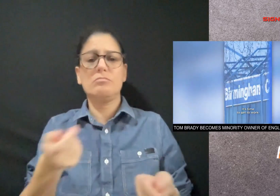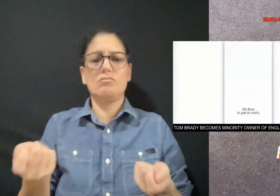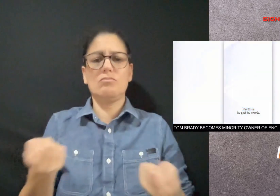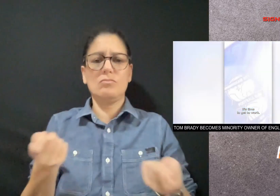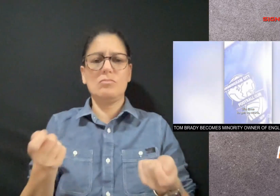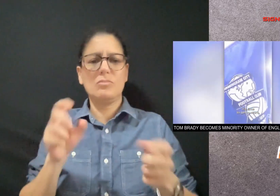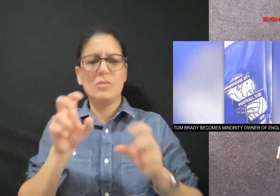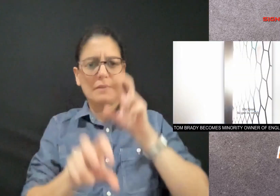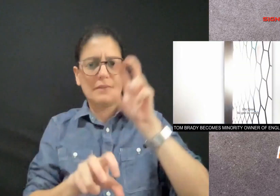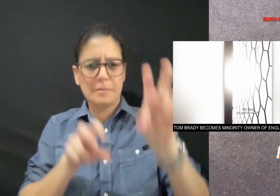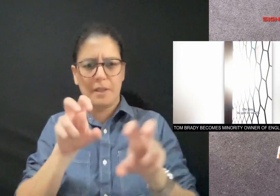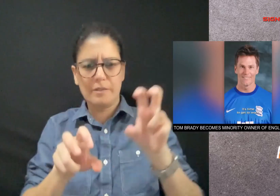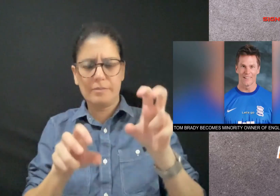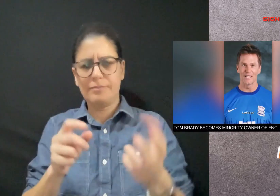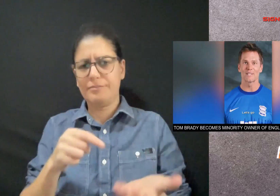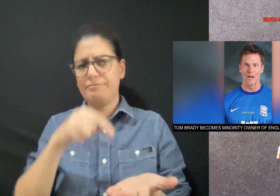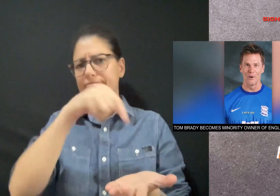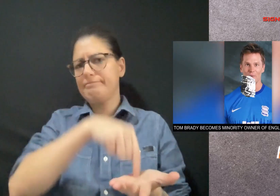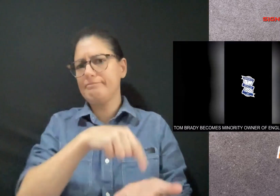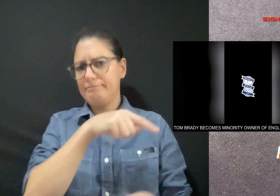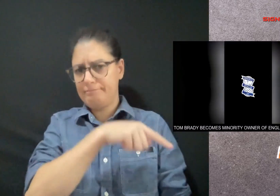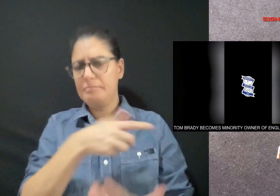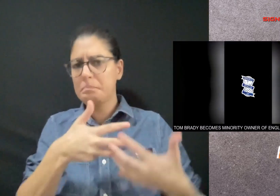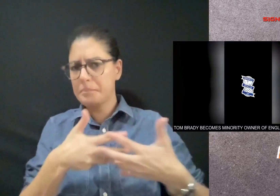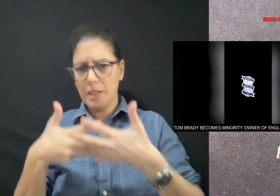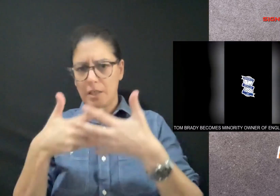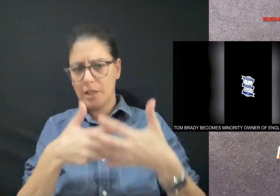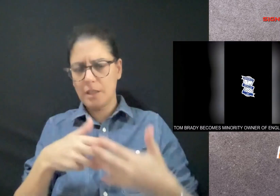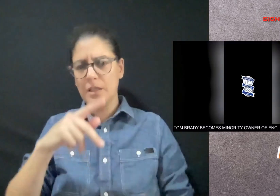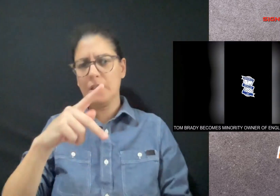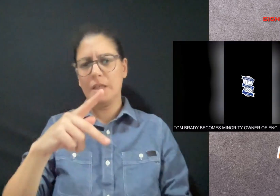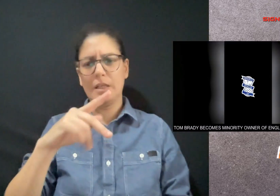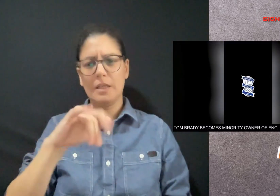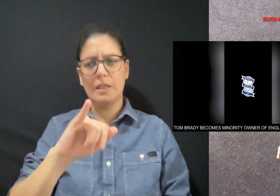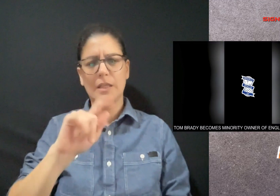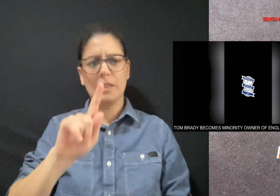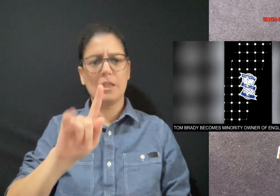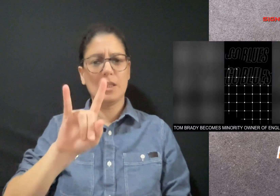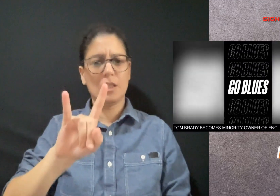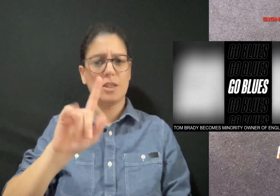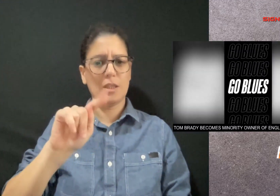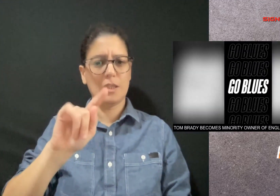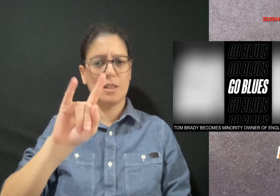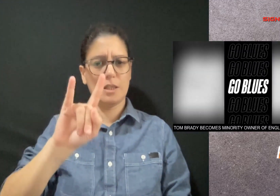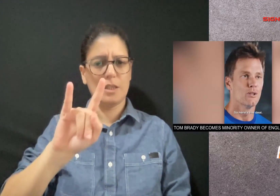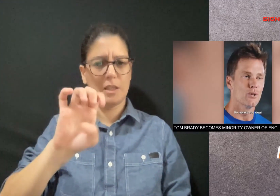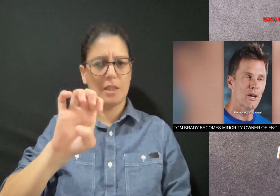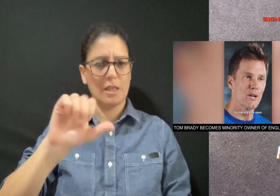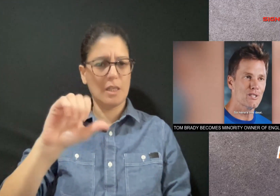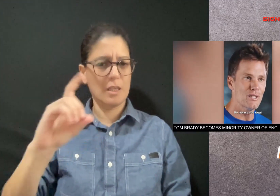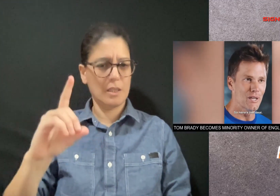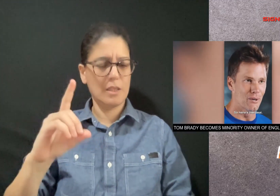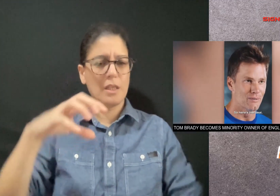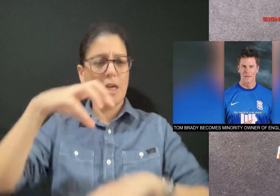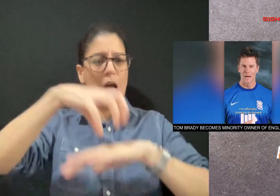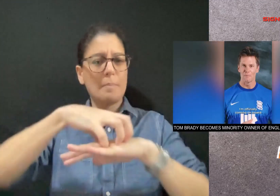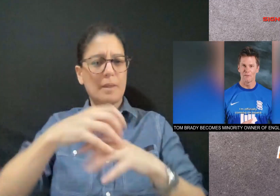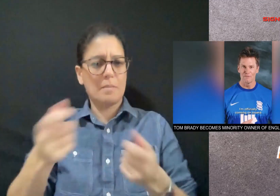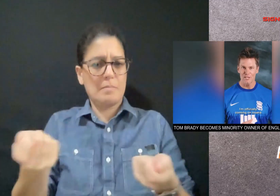in July US based investment service kite head capital management